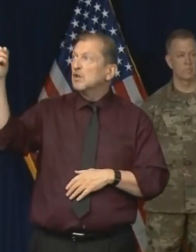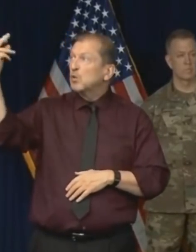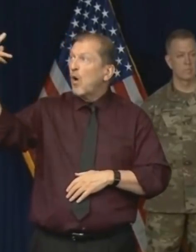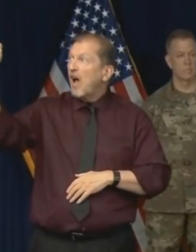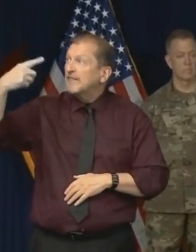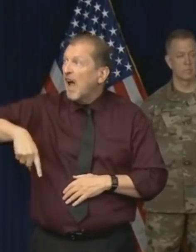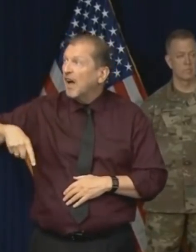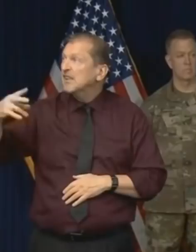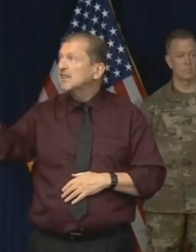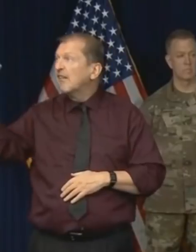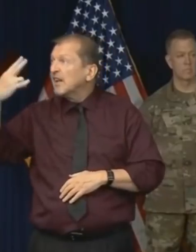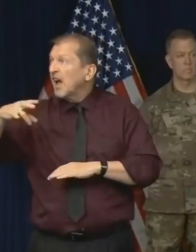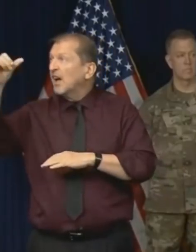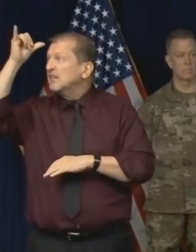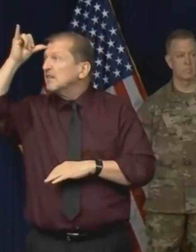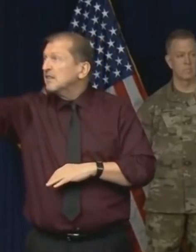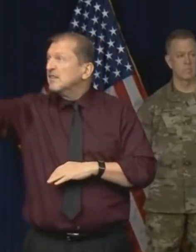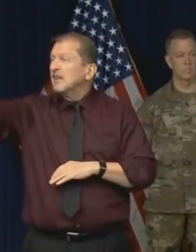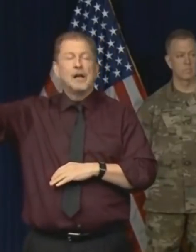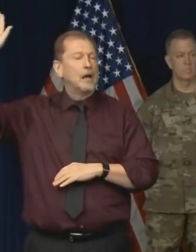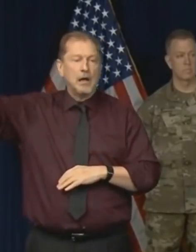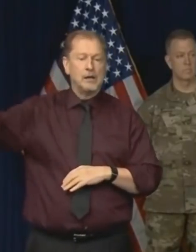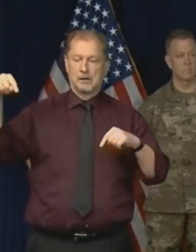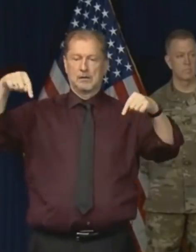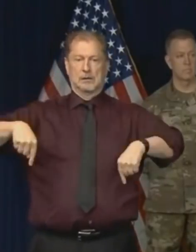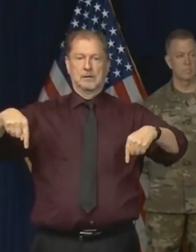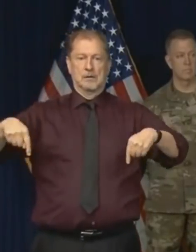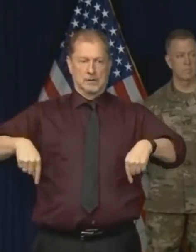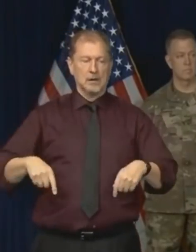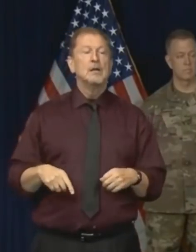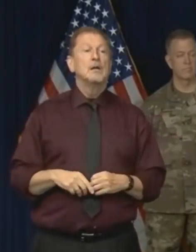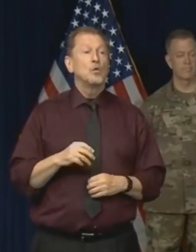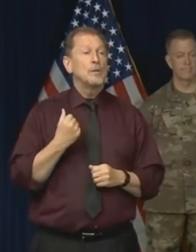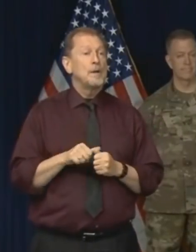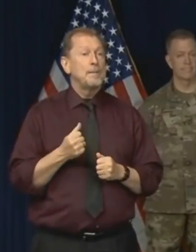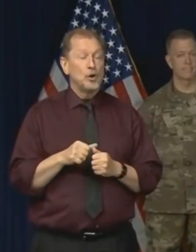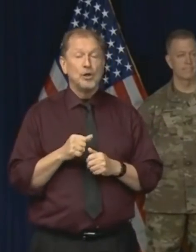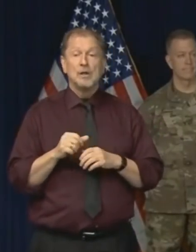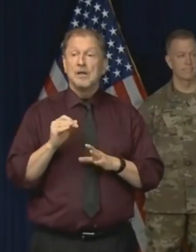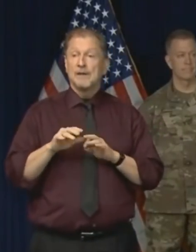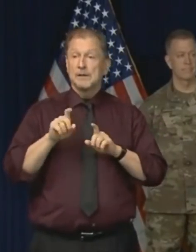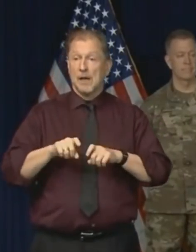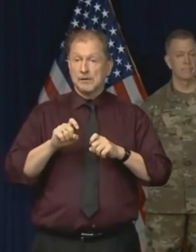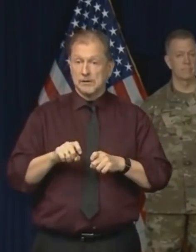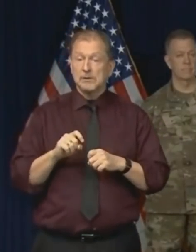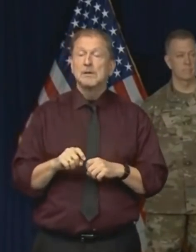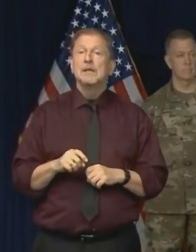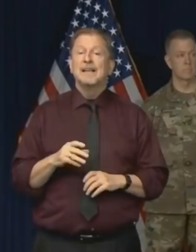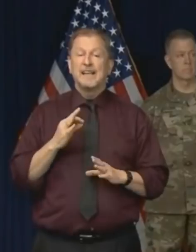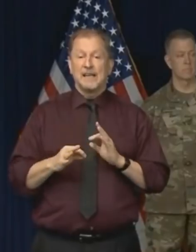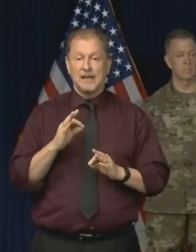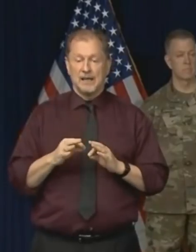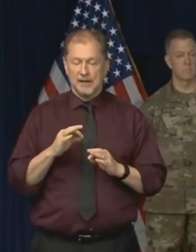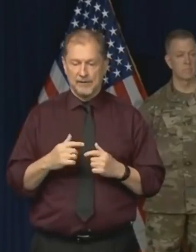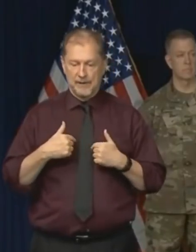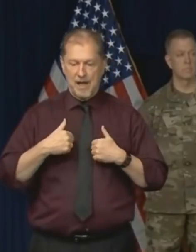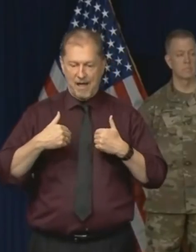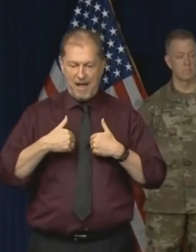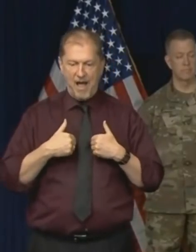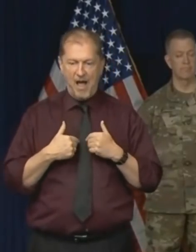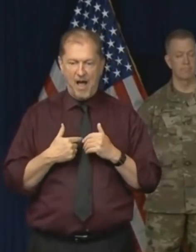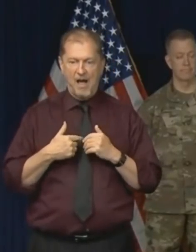that's why it's very concerning to me. You know, if you remember the criteria for getting tested predominantly is you have symptoms.